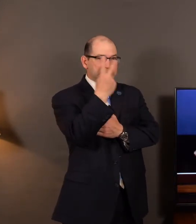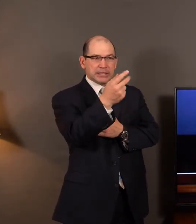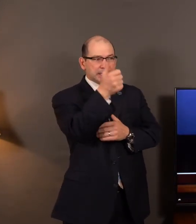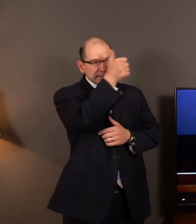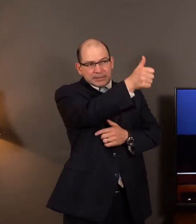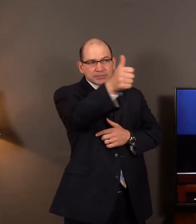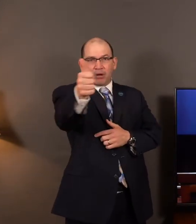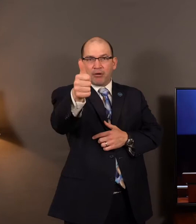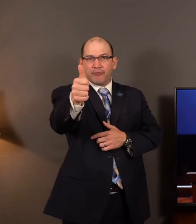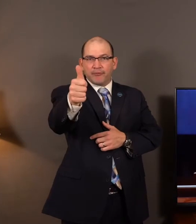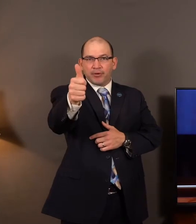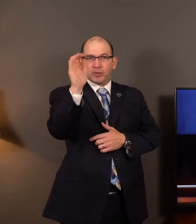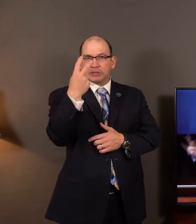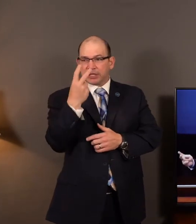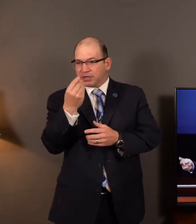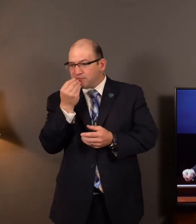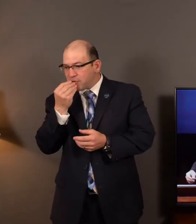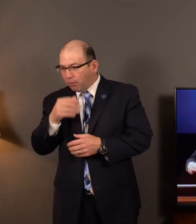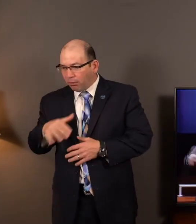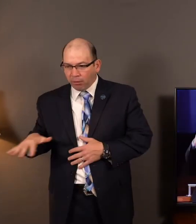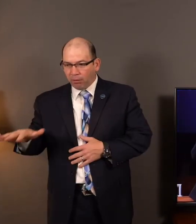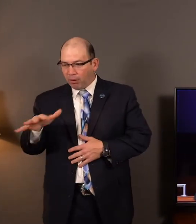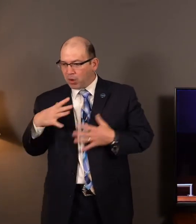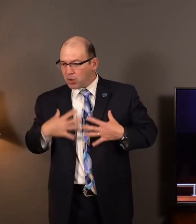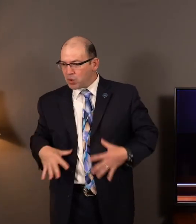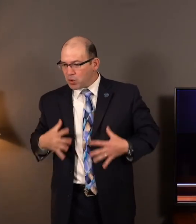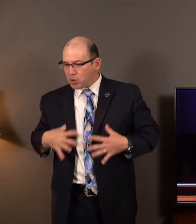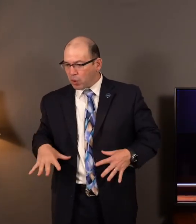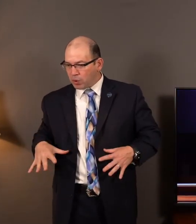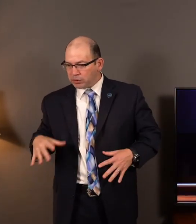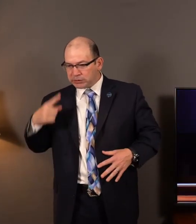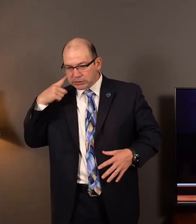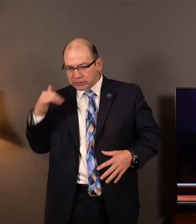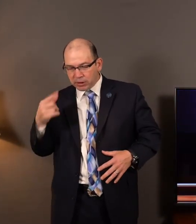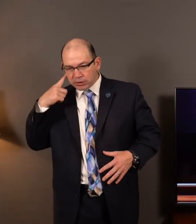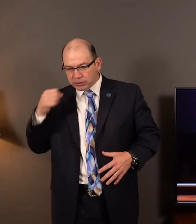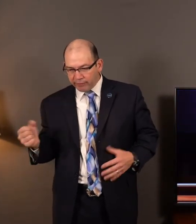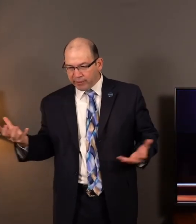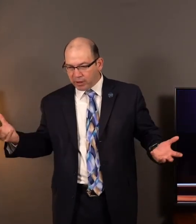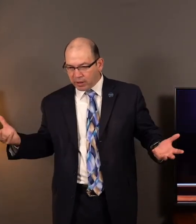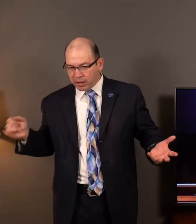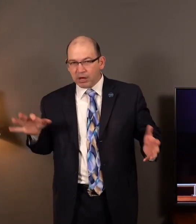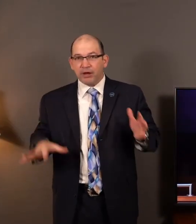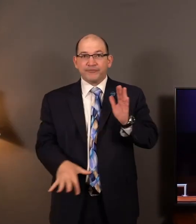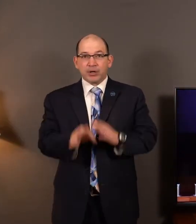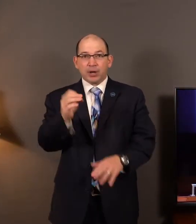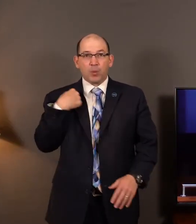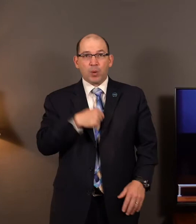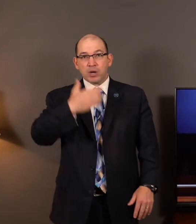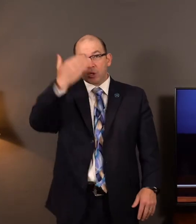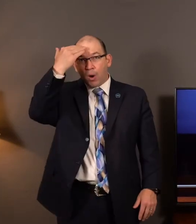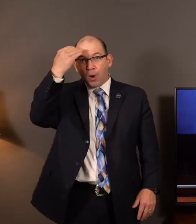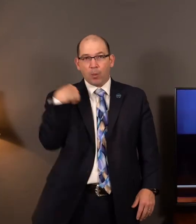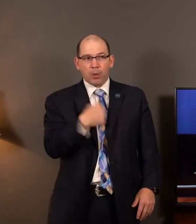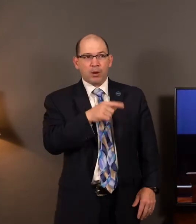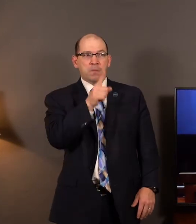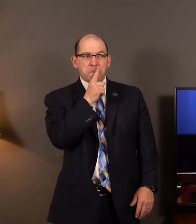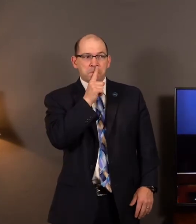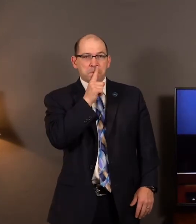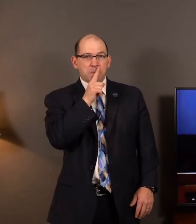see that there's food available, raiment available and gold and silver available and if they find out that we knew about it and we didn't tell them, they're going to be mad